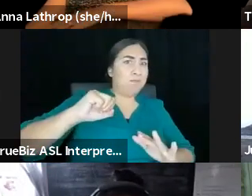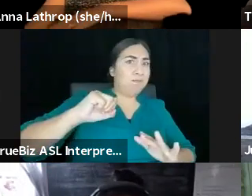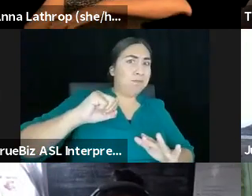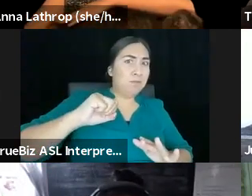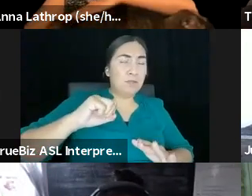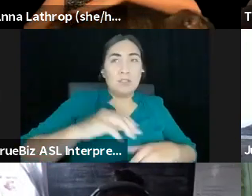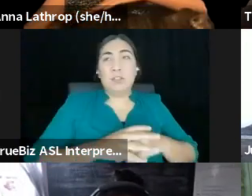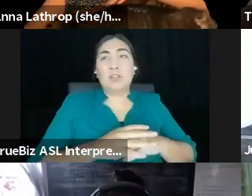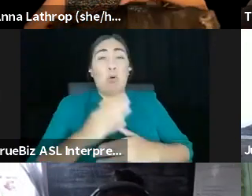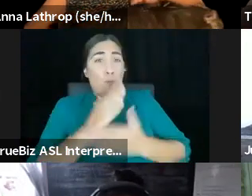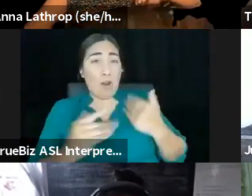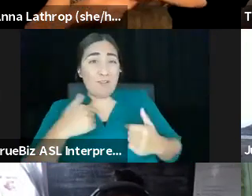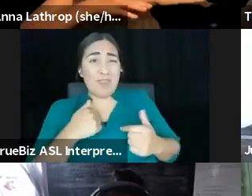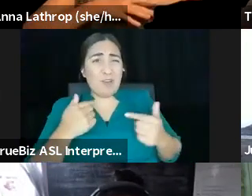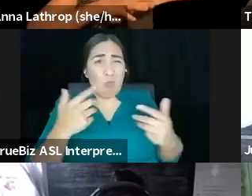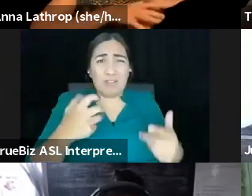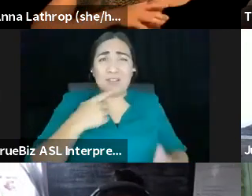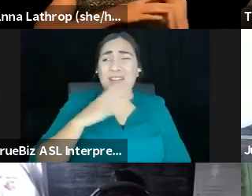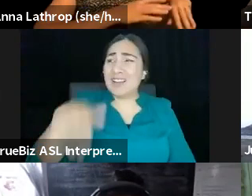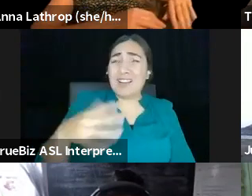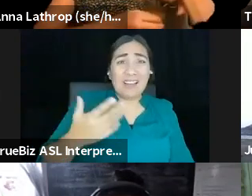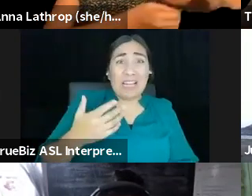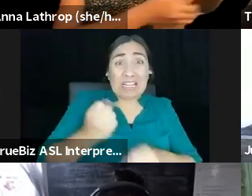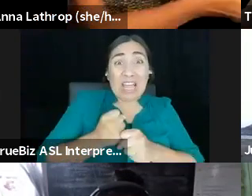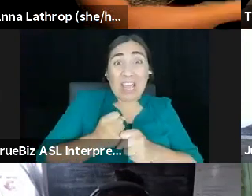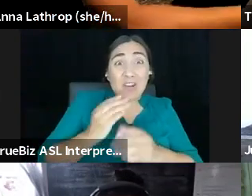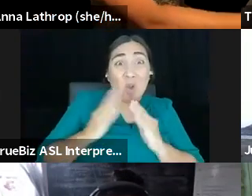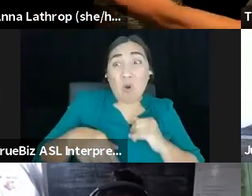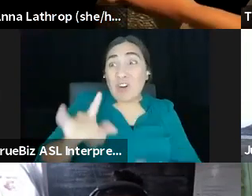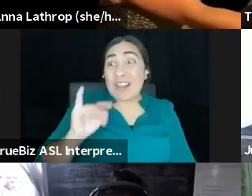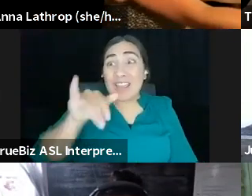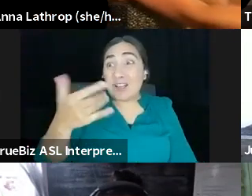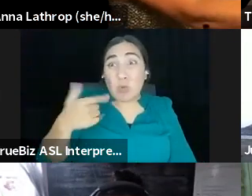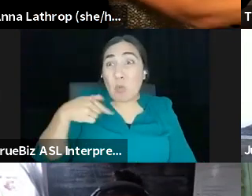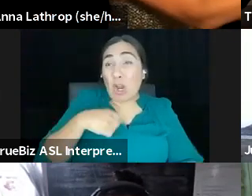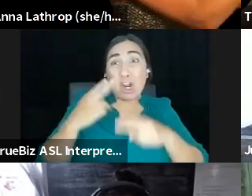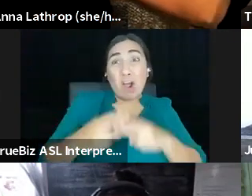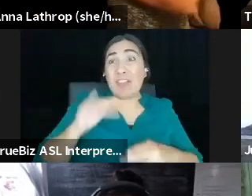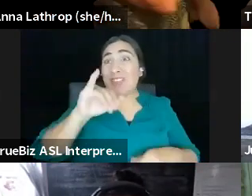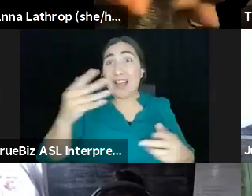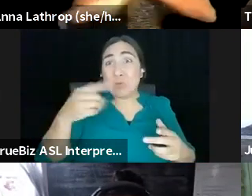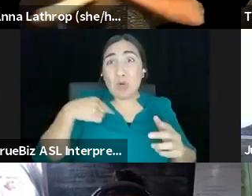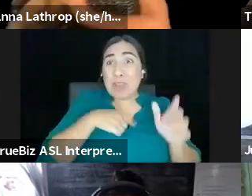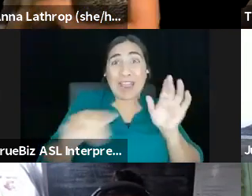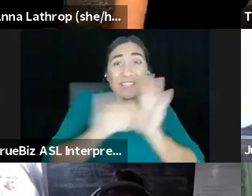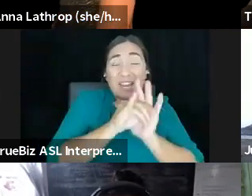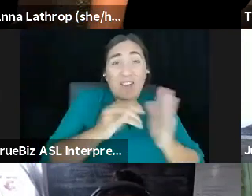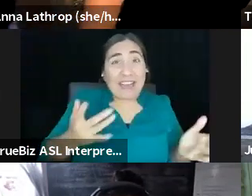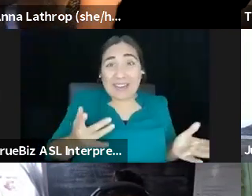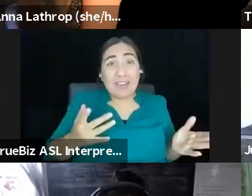wants to be like, get over it. This is what we're calling it. This is what we've identified it to be. And then the other part of it is like, how do I like,